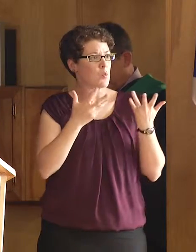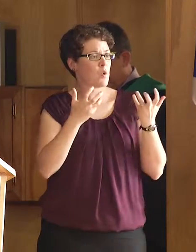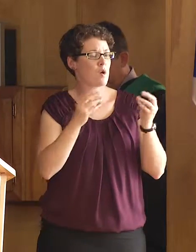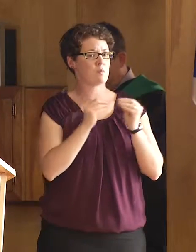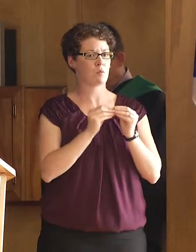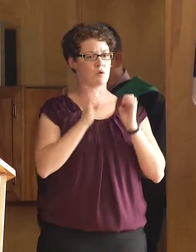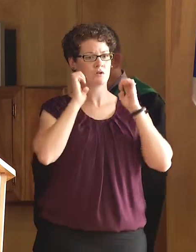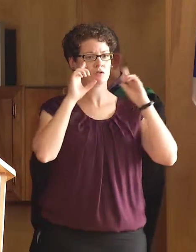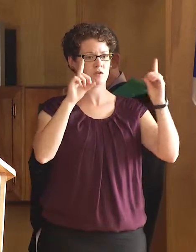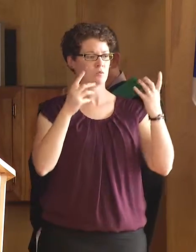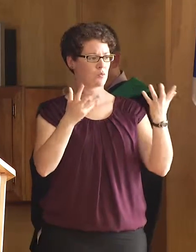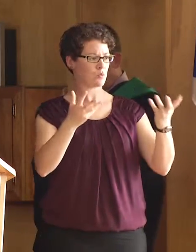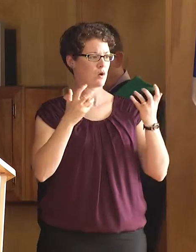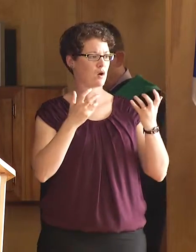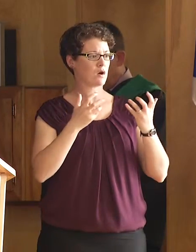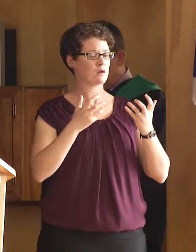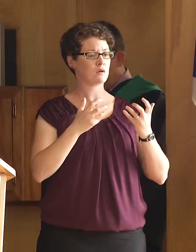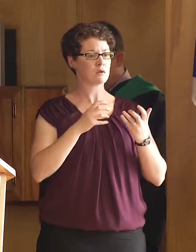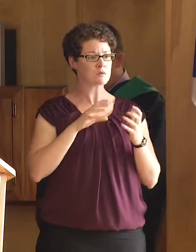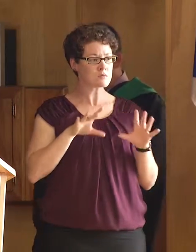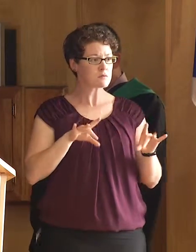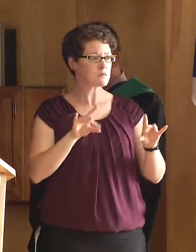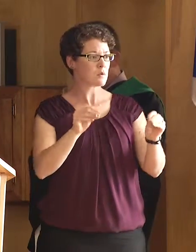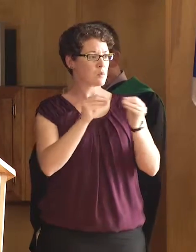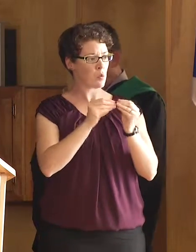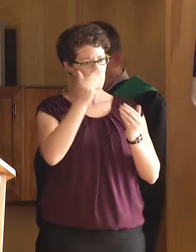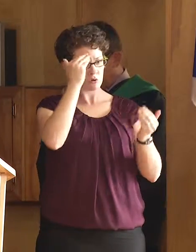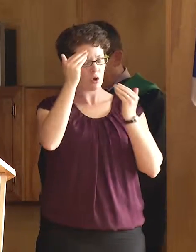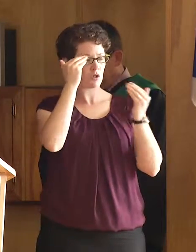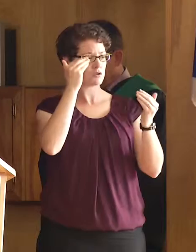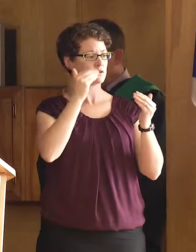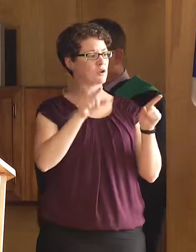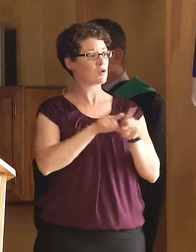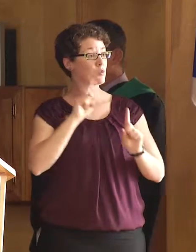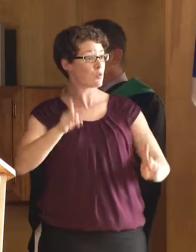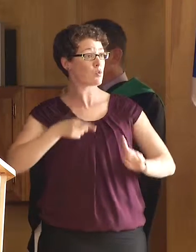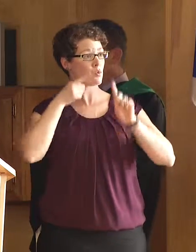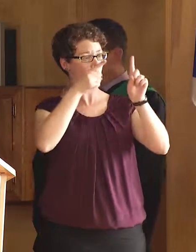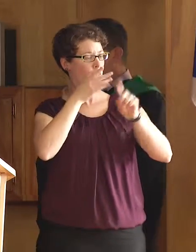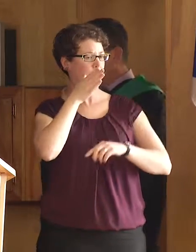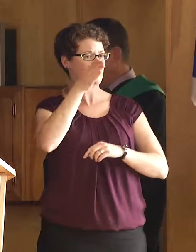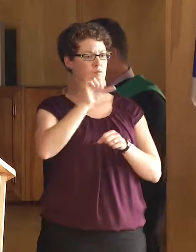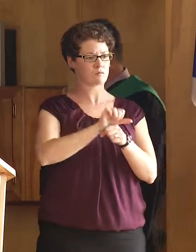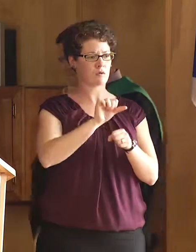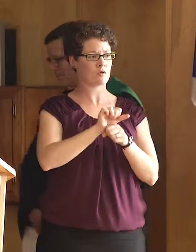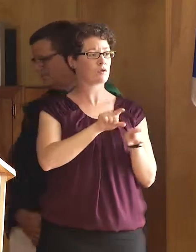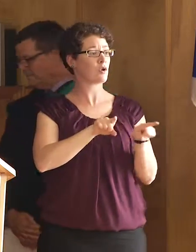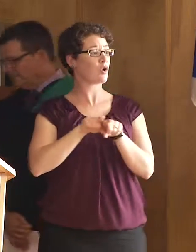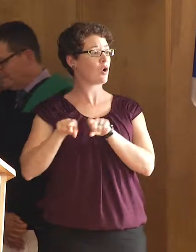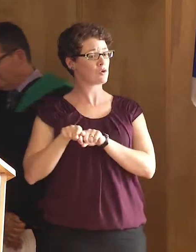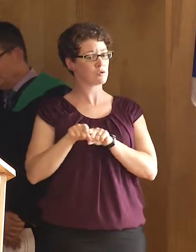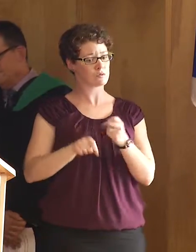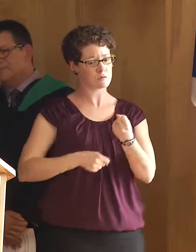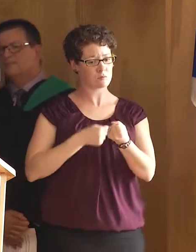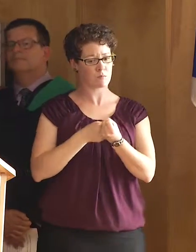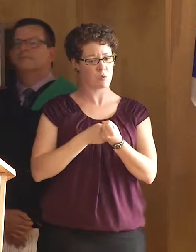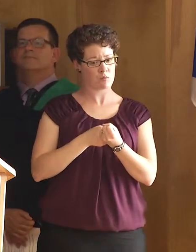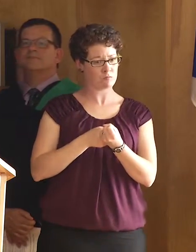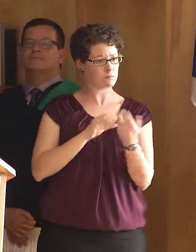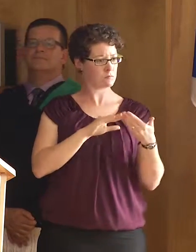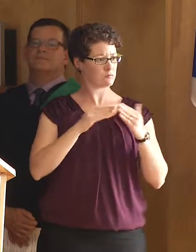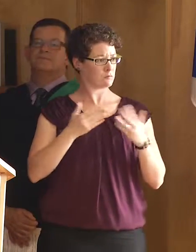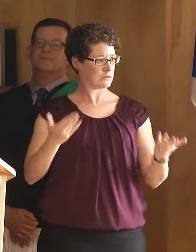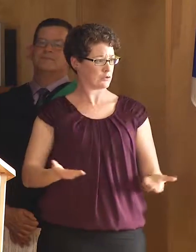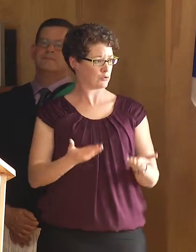education, our interest is gaining knowledge in our field of study, and our ultimate goal is employment and to give back to who have got us here along the way.